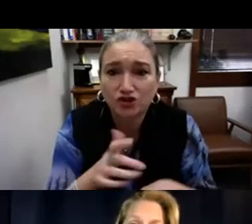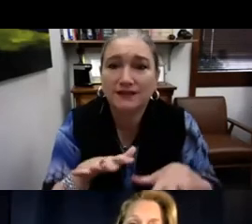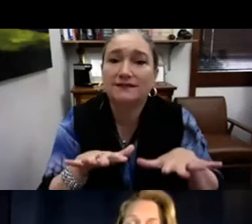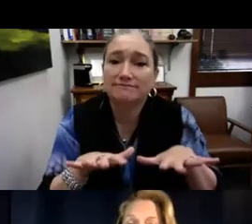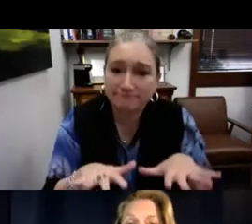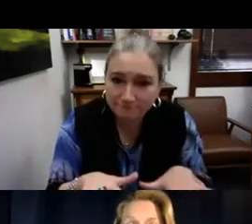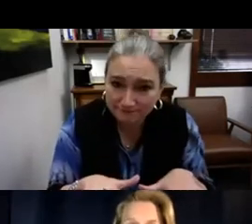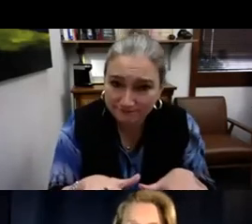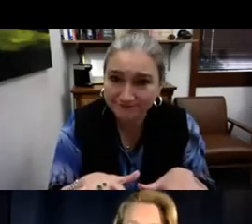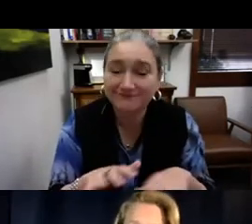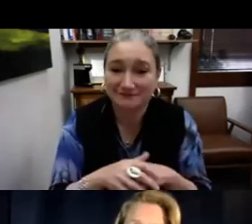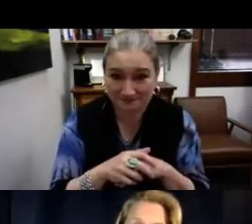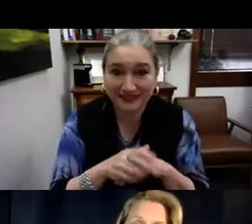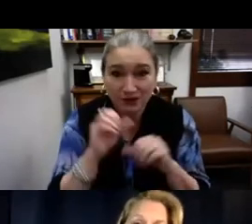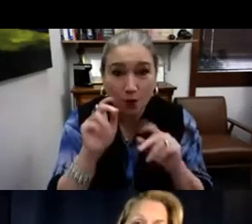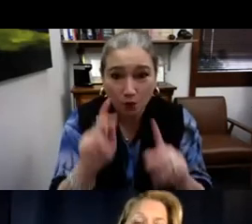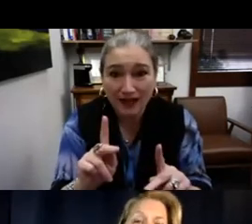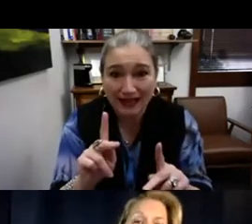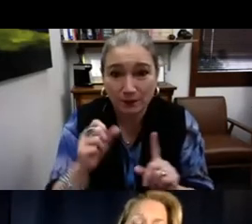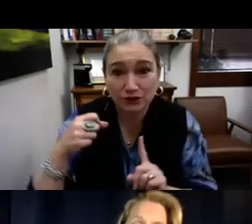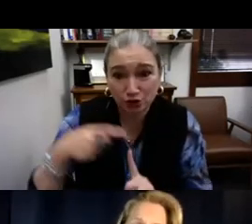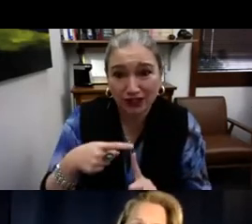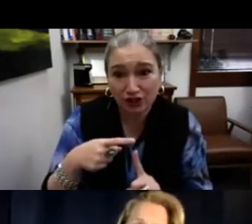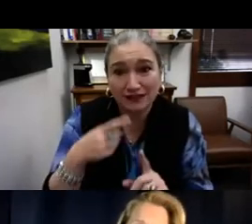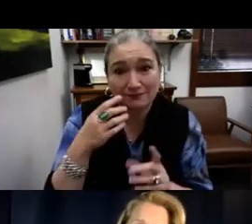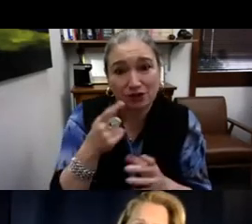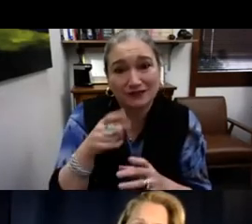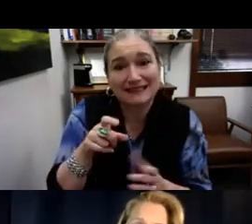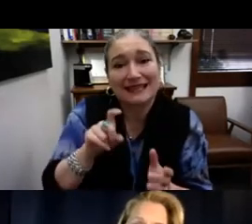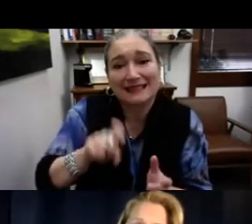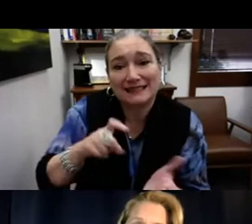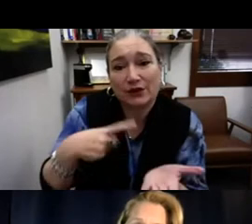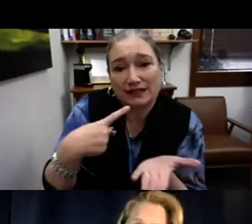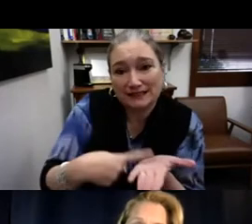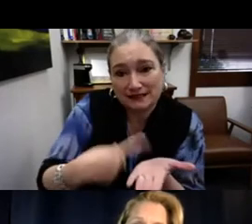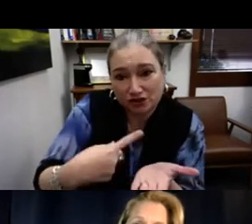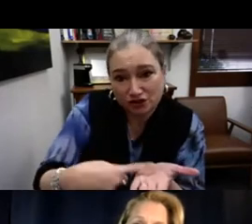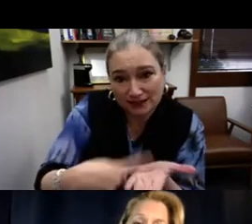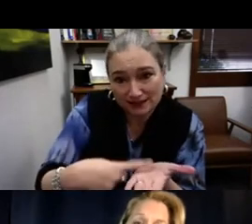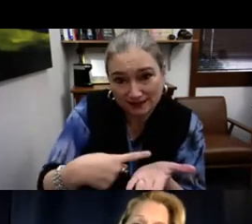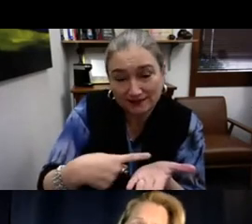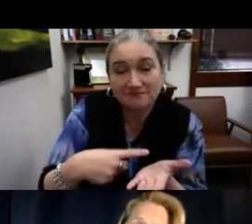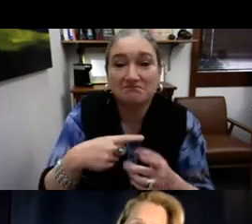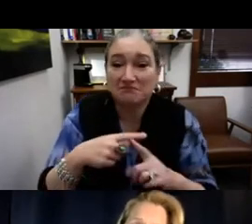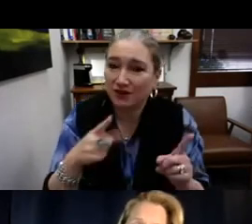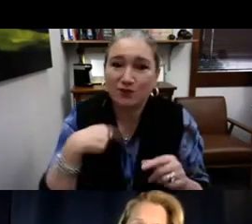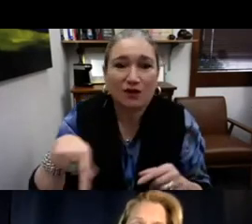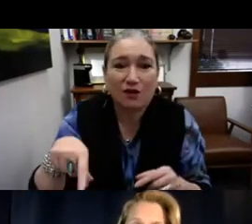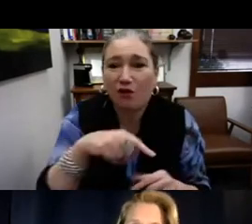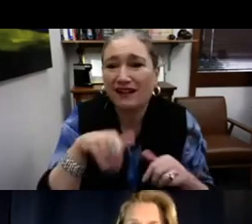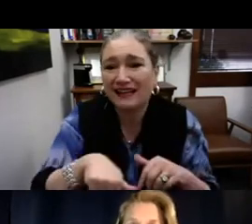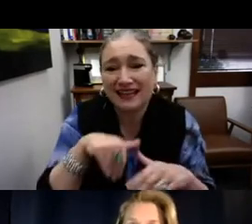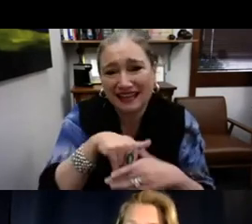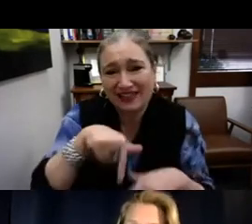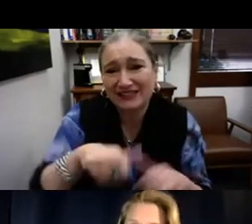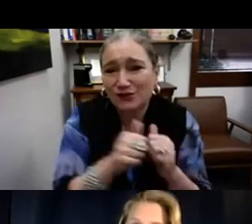or make yourself comfortable as you're watching this webinar, make sure that you have a chance to ground yourself in your space. Because there are some